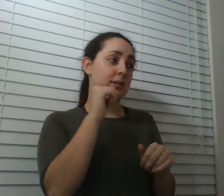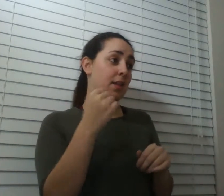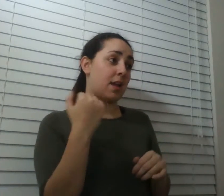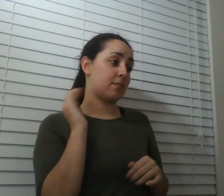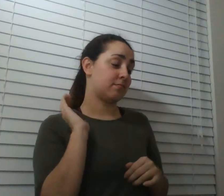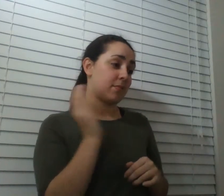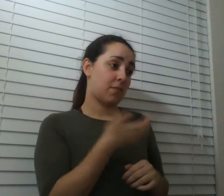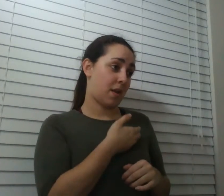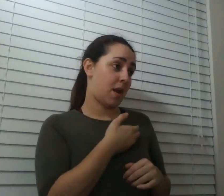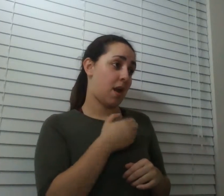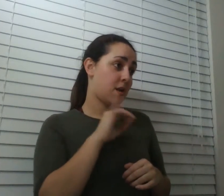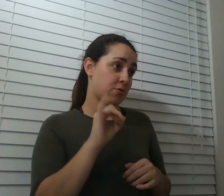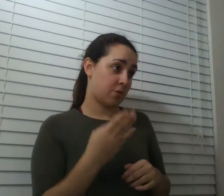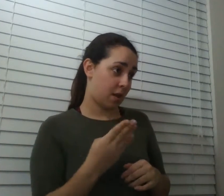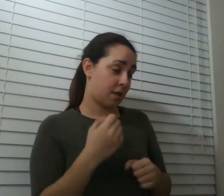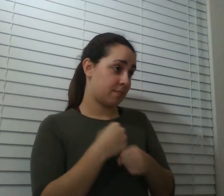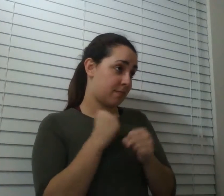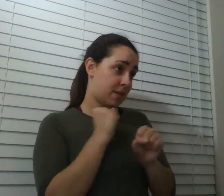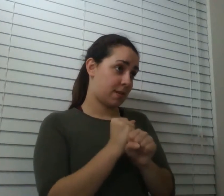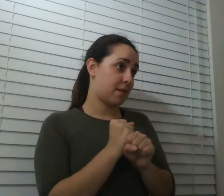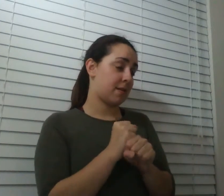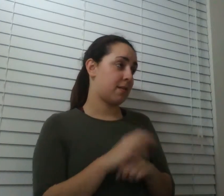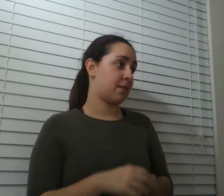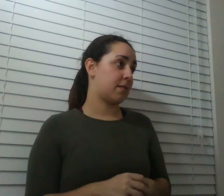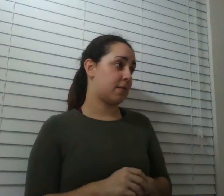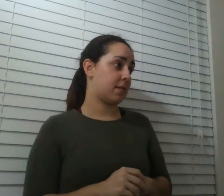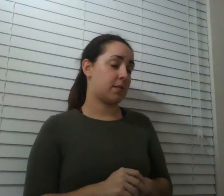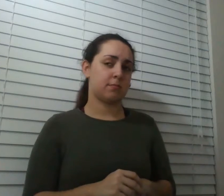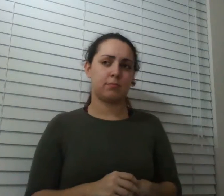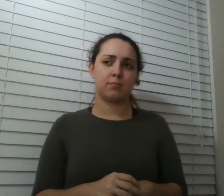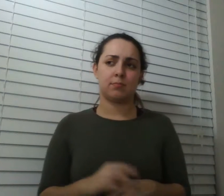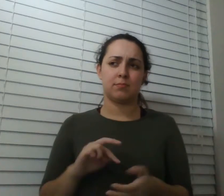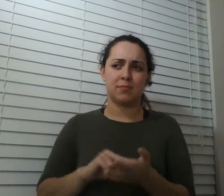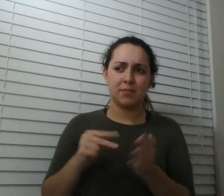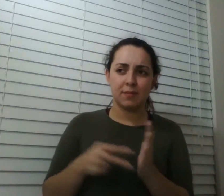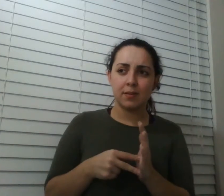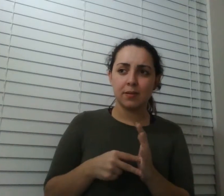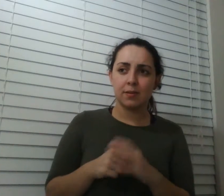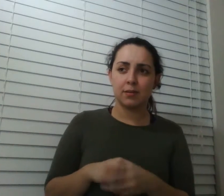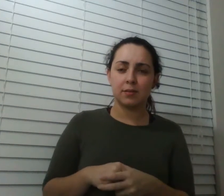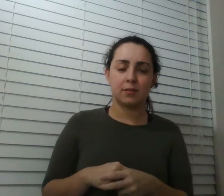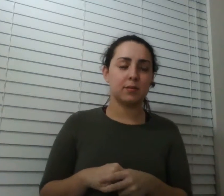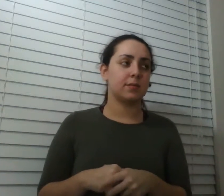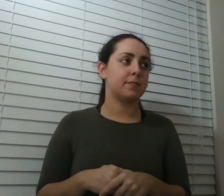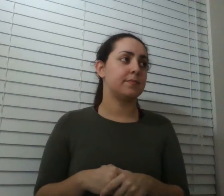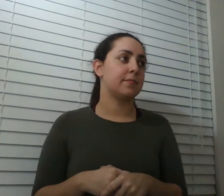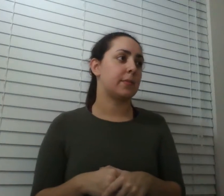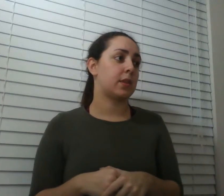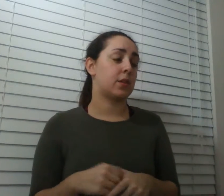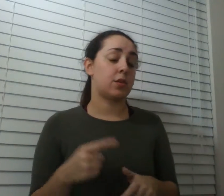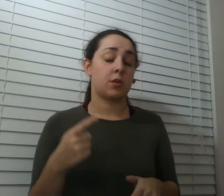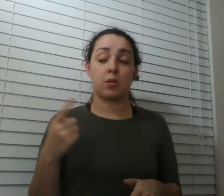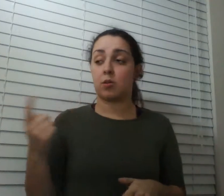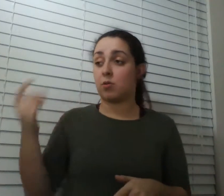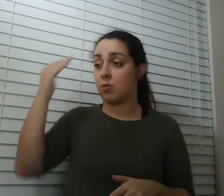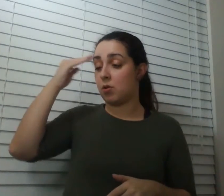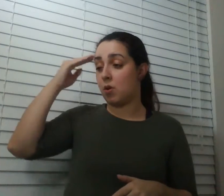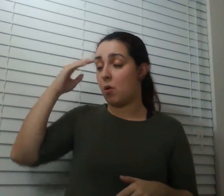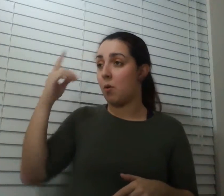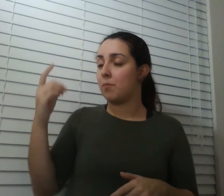it's already going on what all right so you know the moment they mentioned at the beginning when the the lights go dim and they're standing just